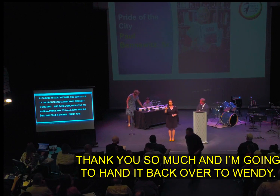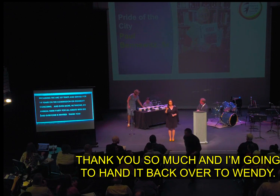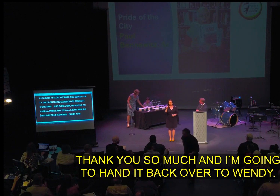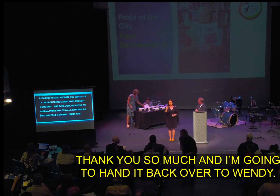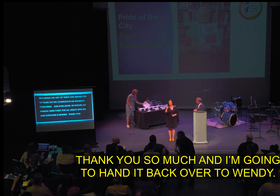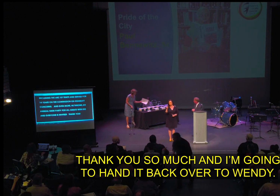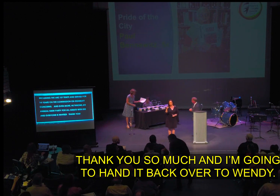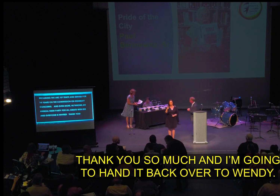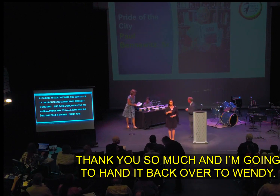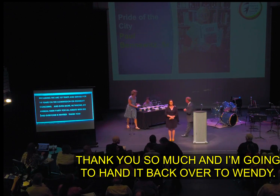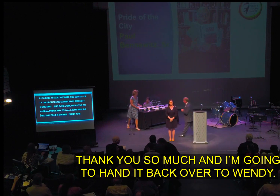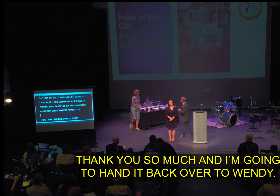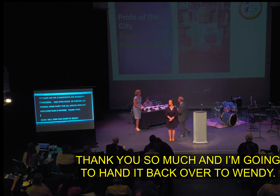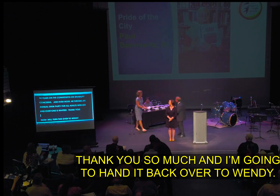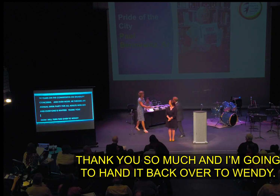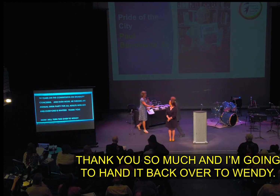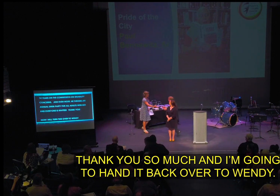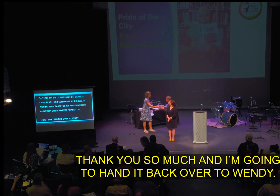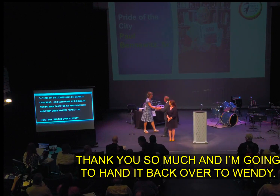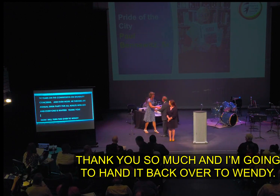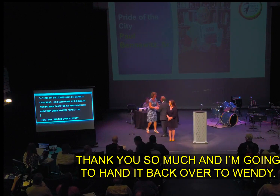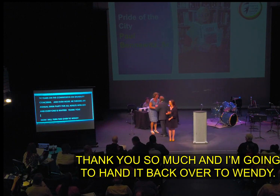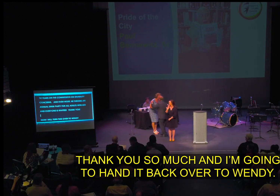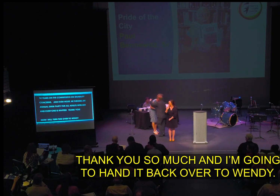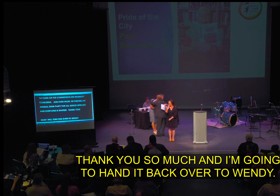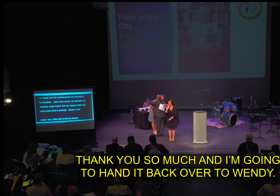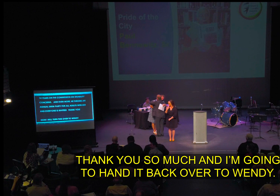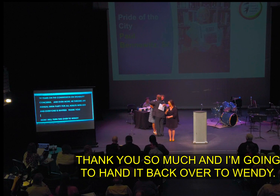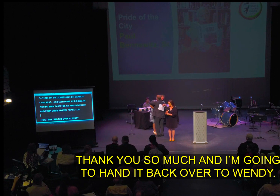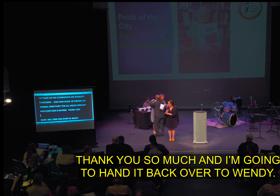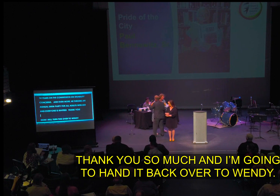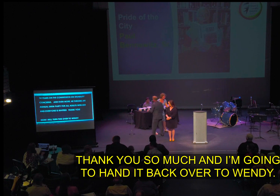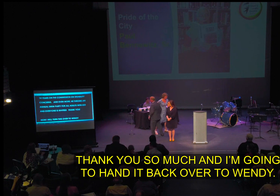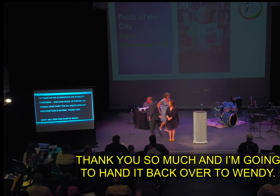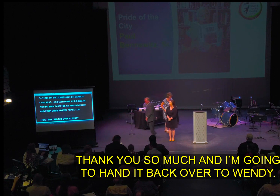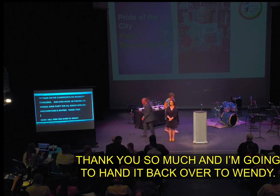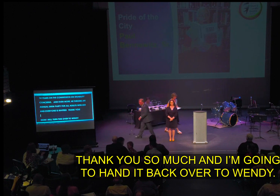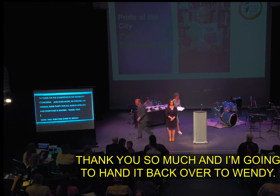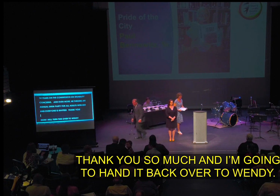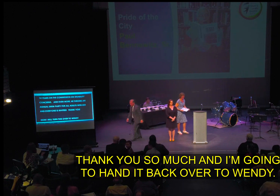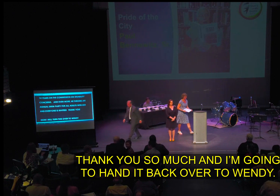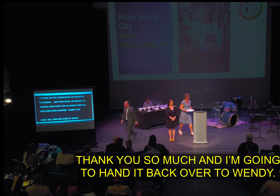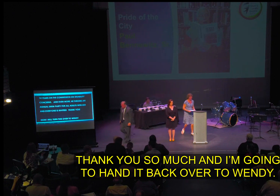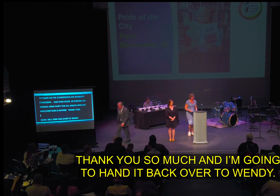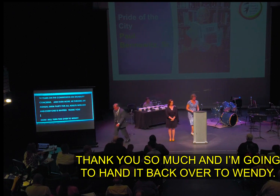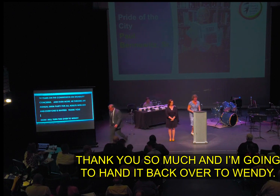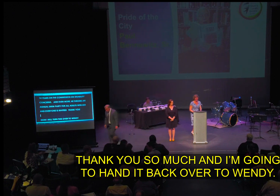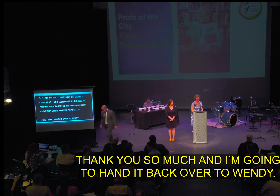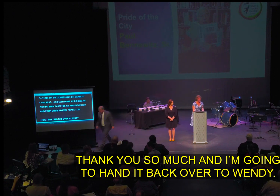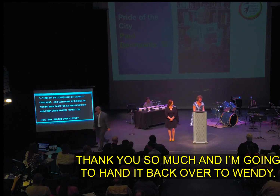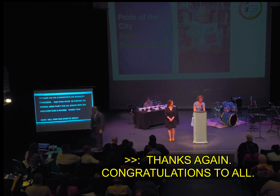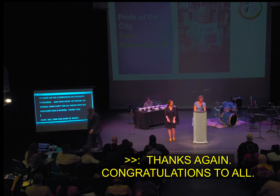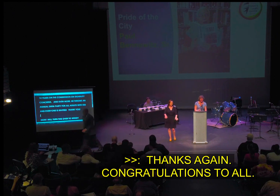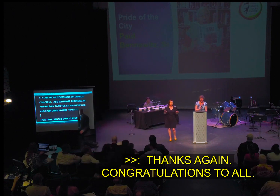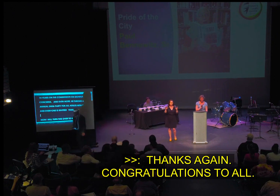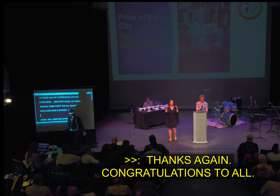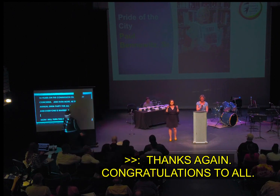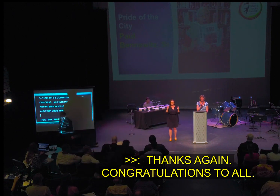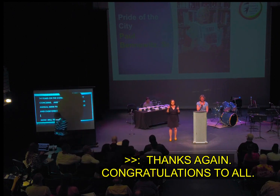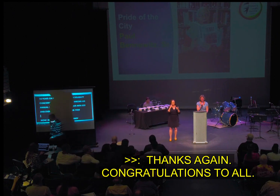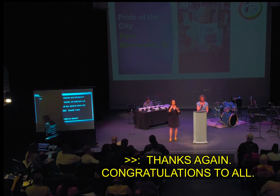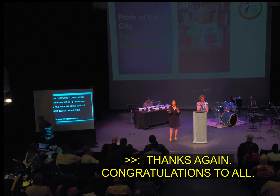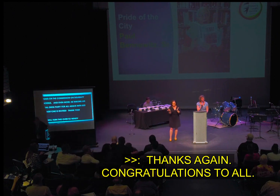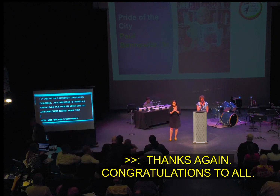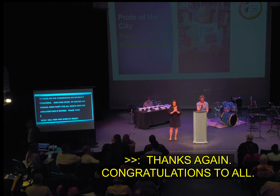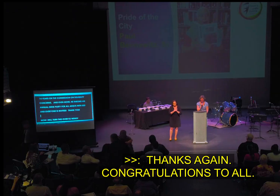all right thanks again